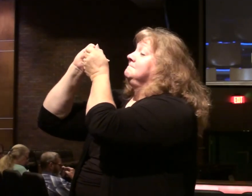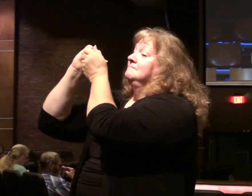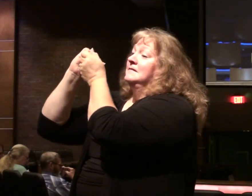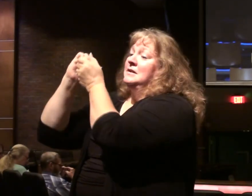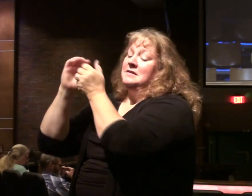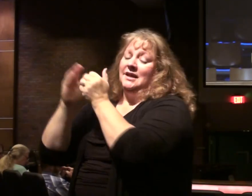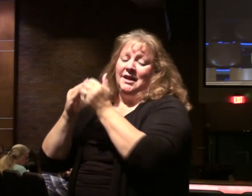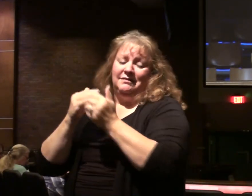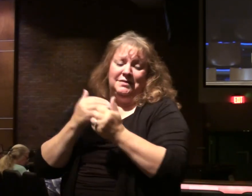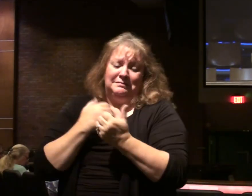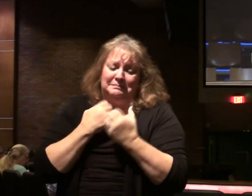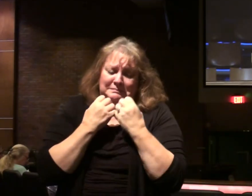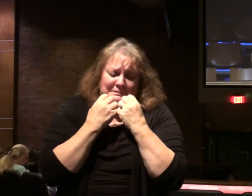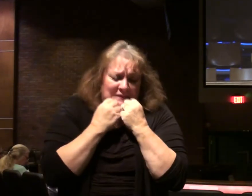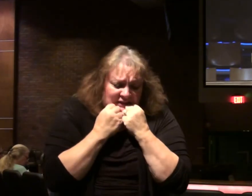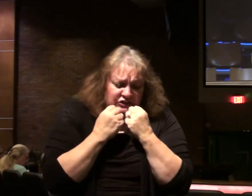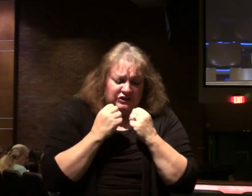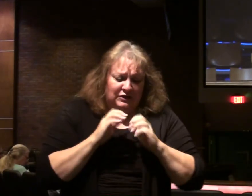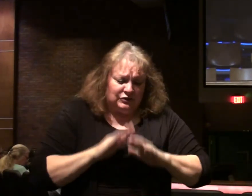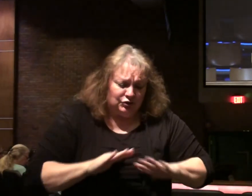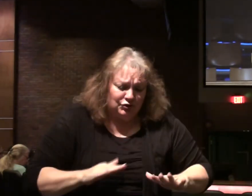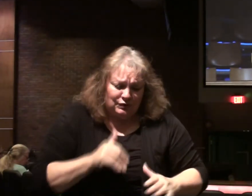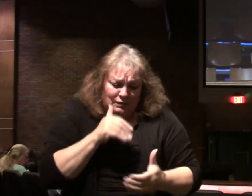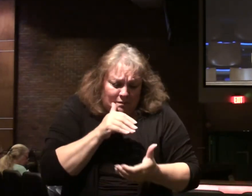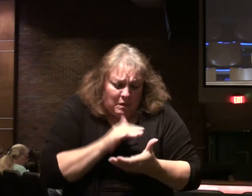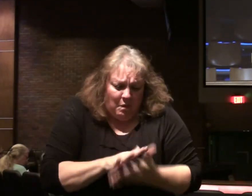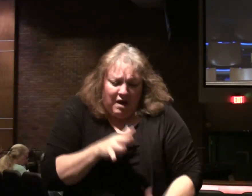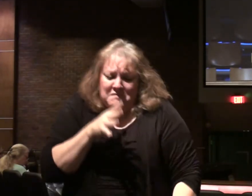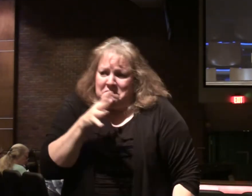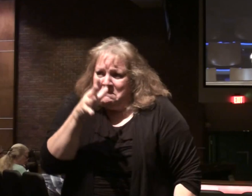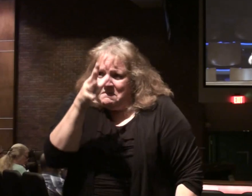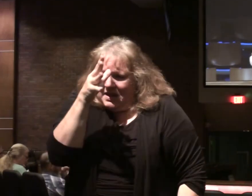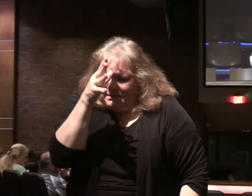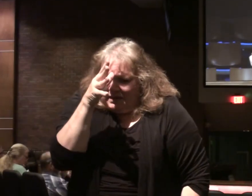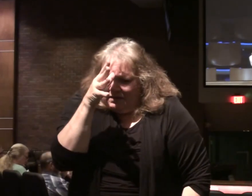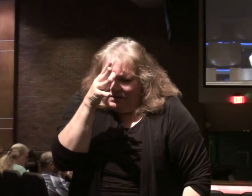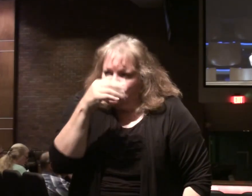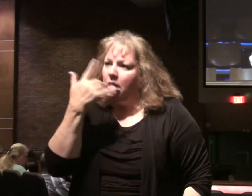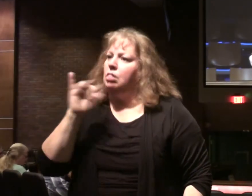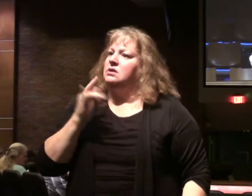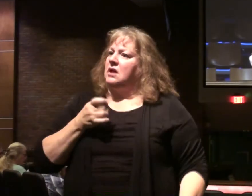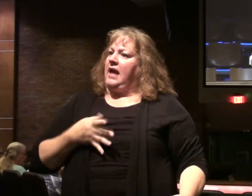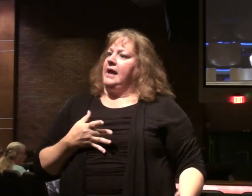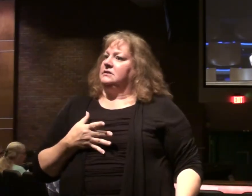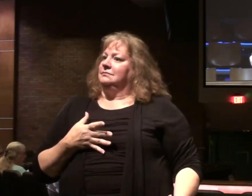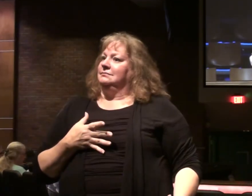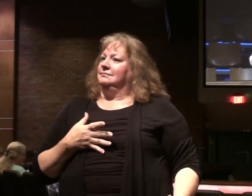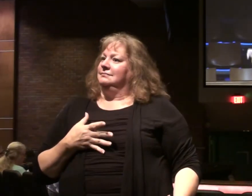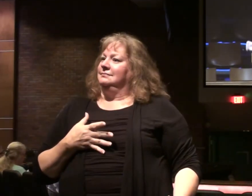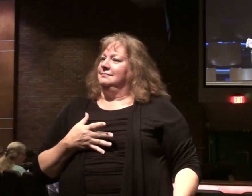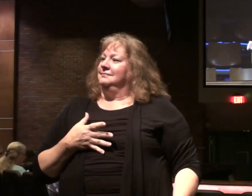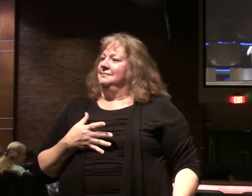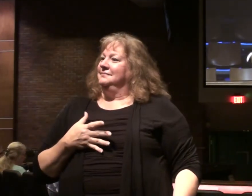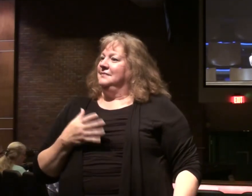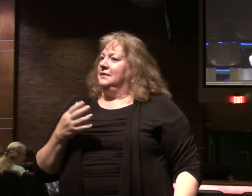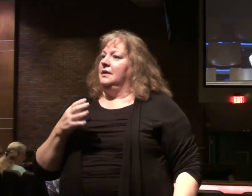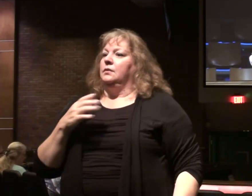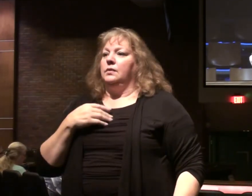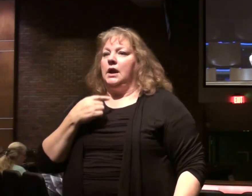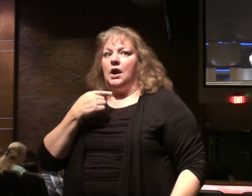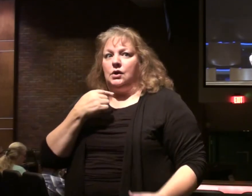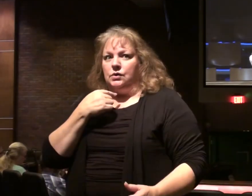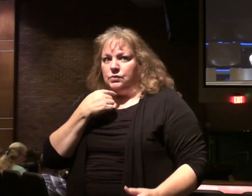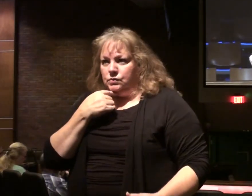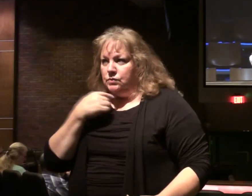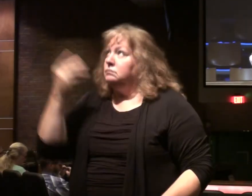even the closest human relationships could be compared to hate. You know, Christians are told to love one